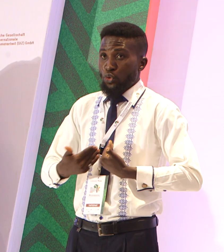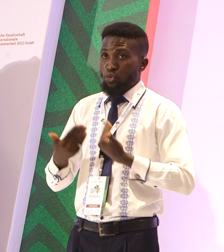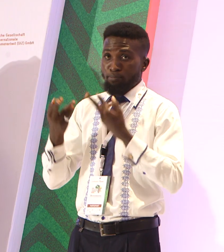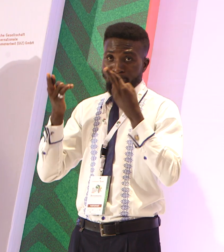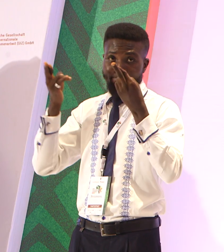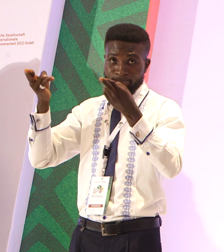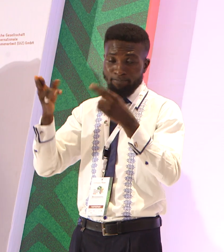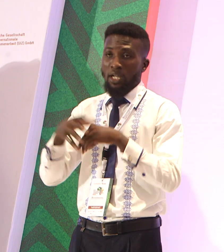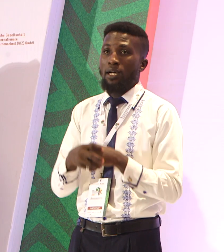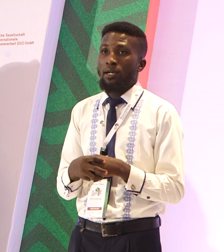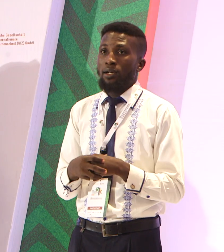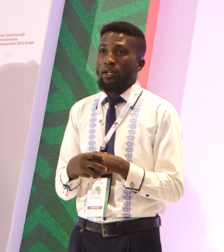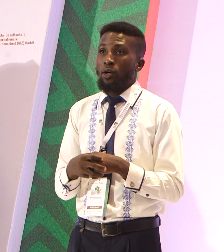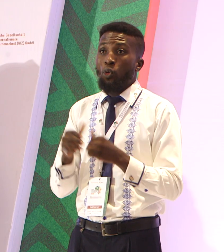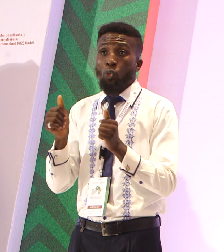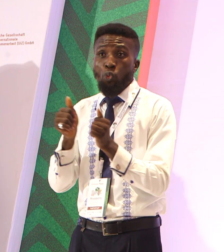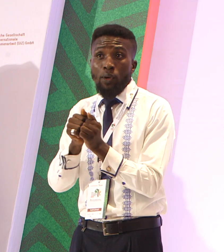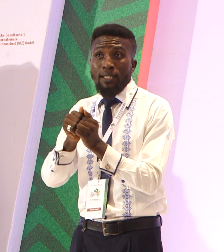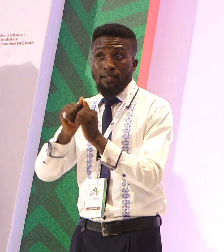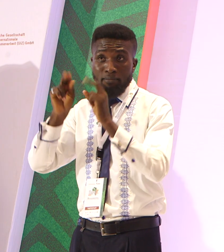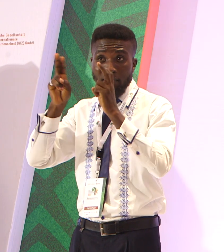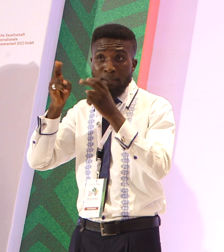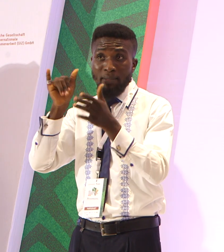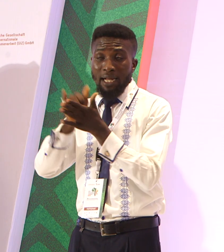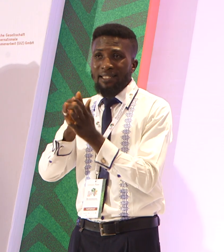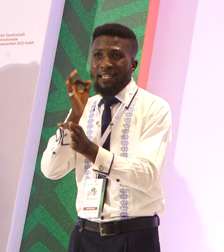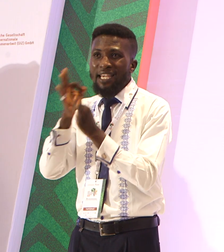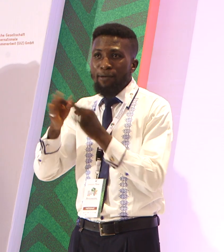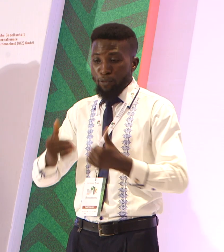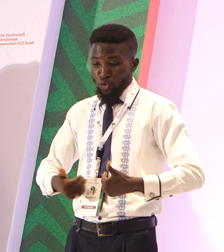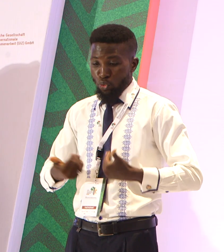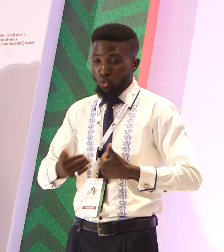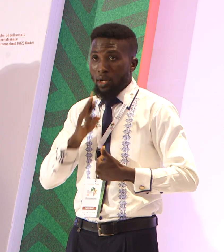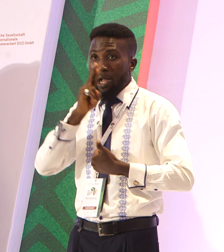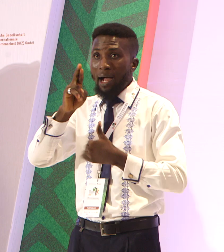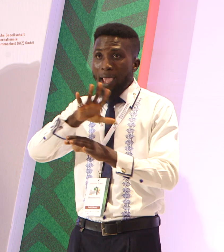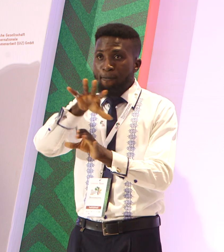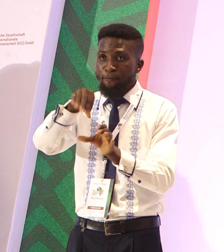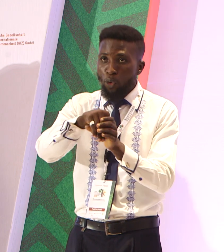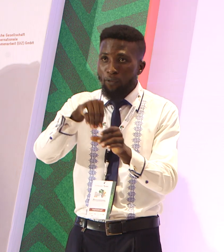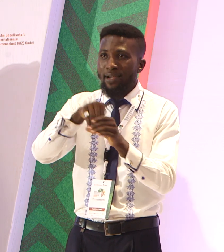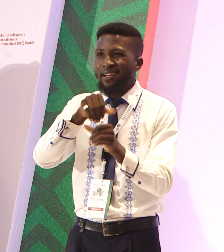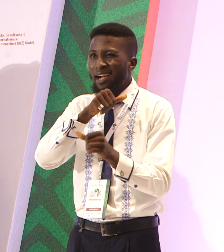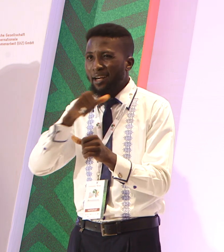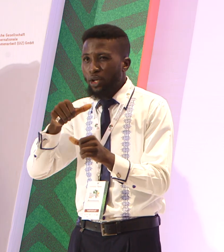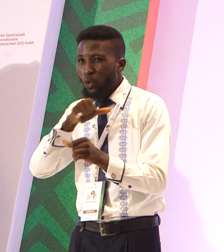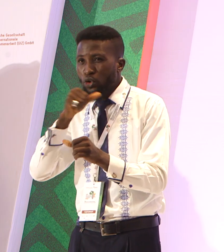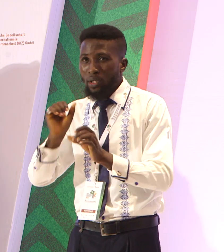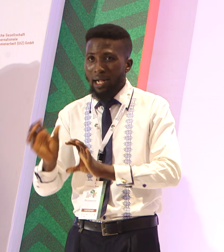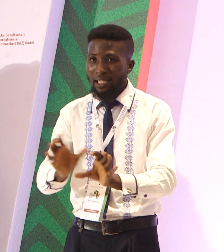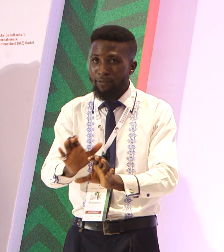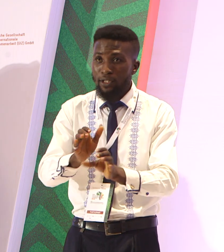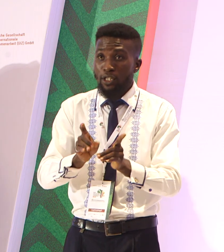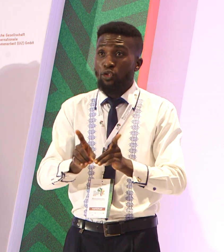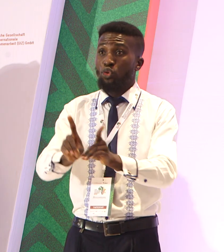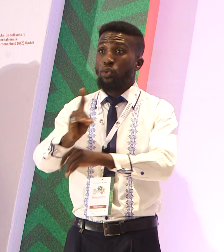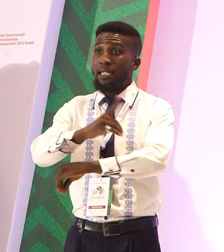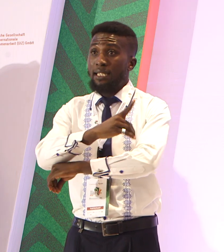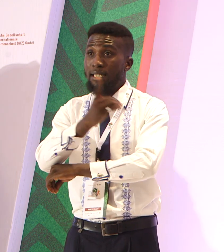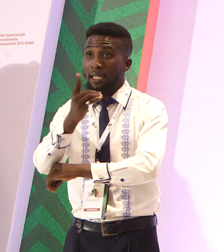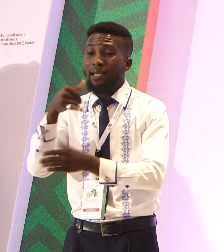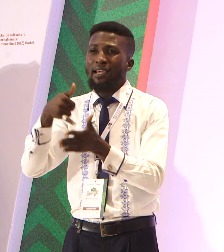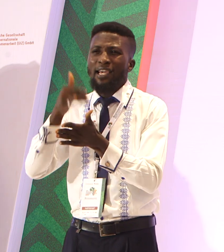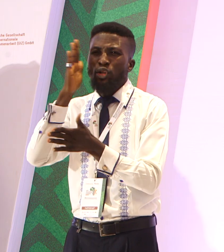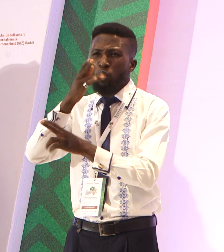statement that if youth are actively engaged in agricultural activities during the day, it will be difficult for them to